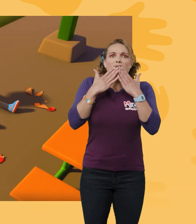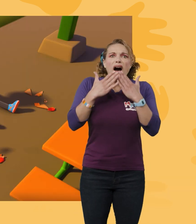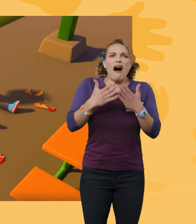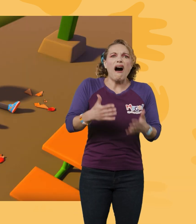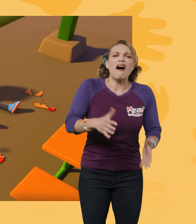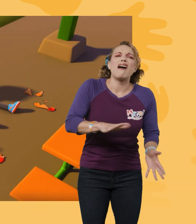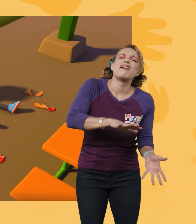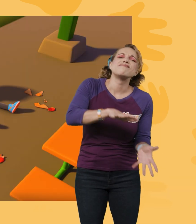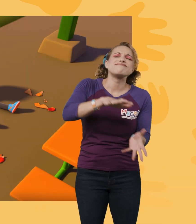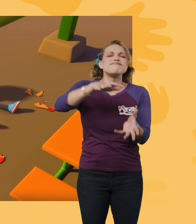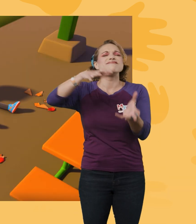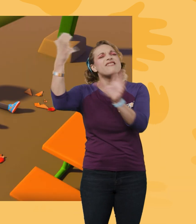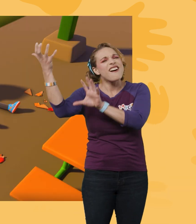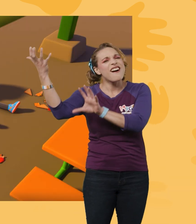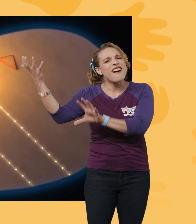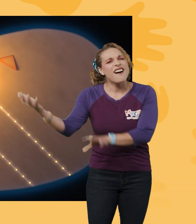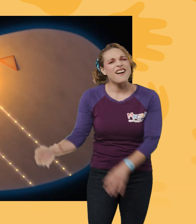Oh, what a mess!